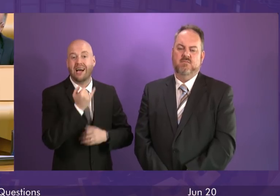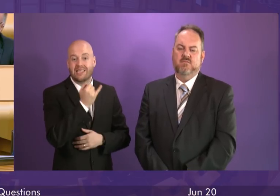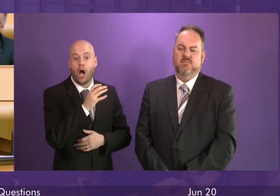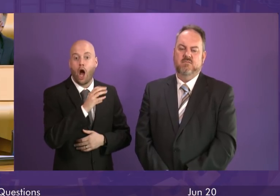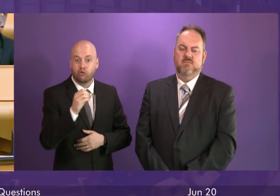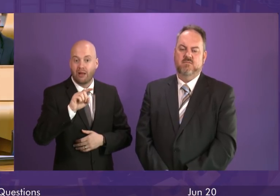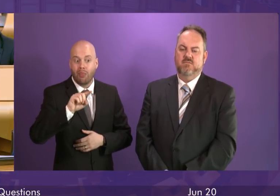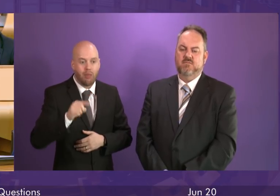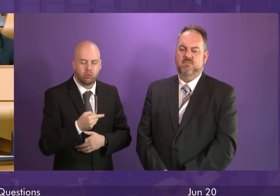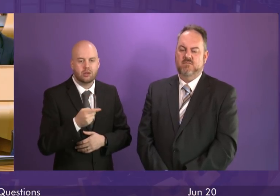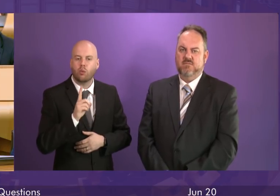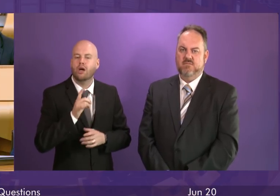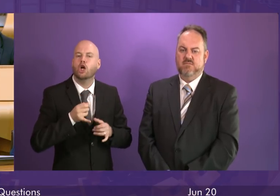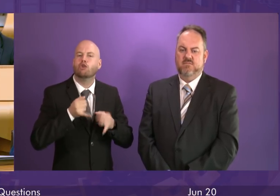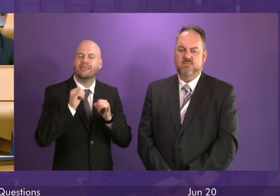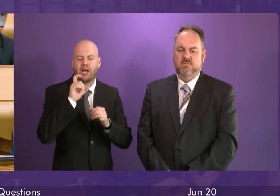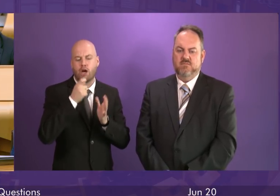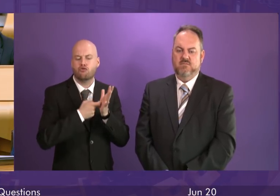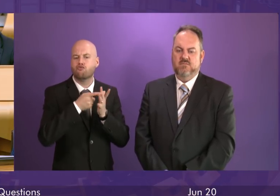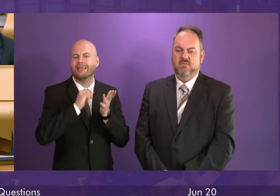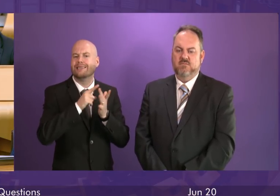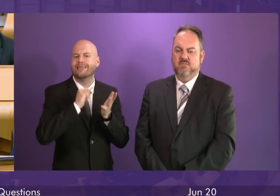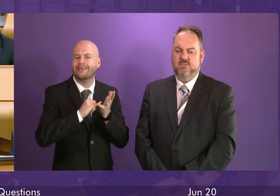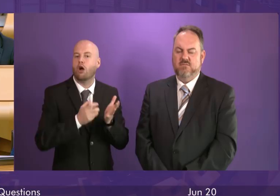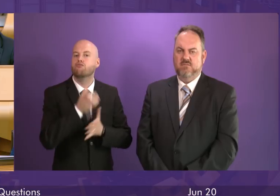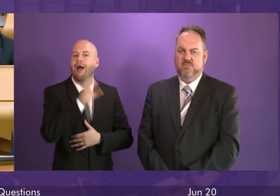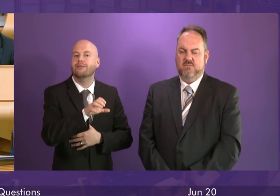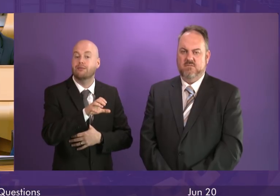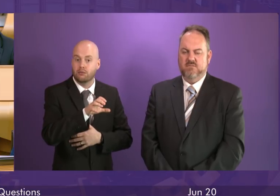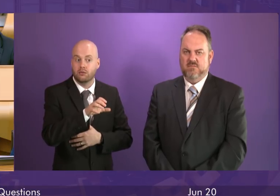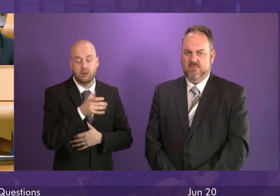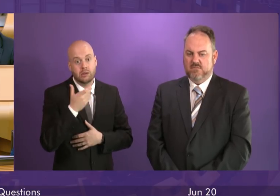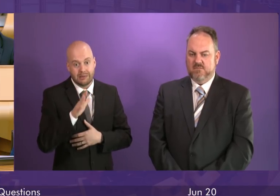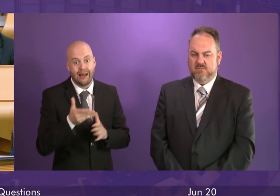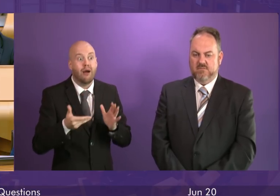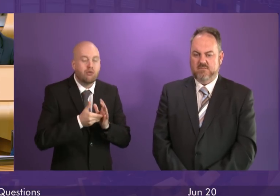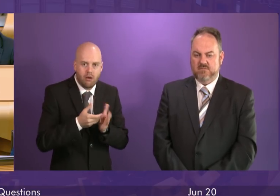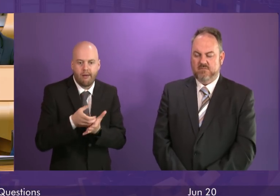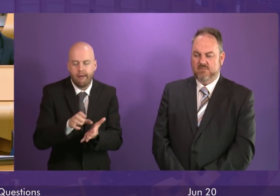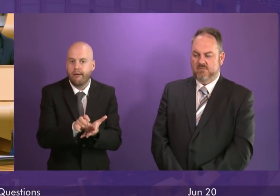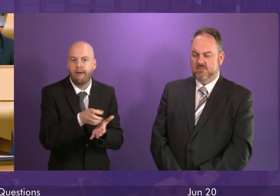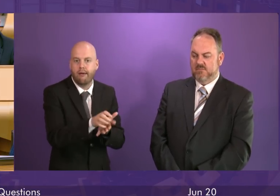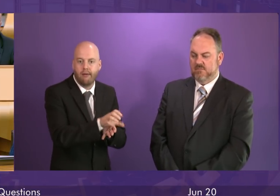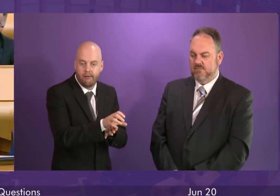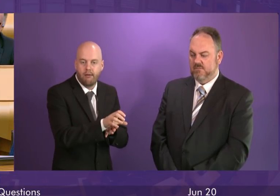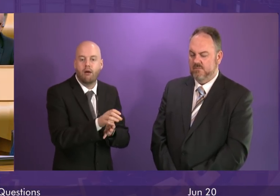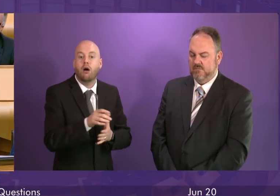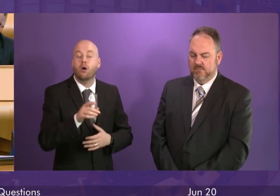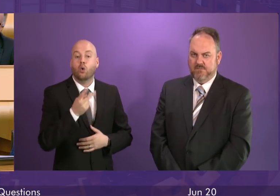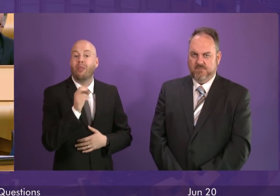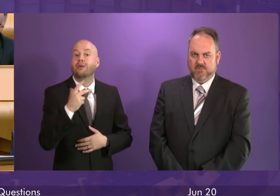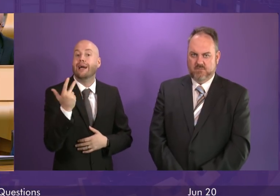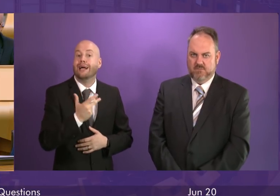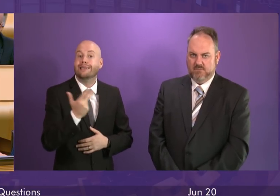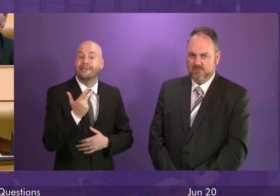crisis grants being awarded and again from 2013 to December 2018 240 almost